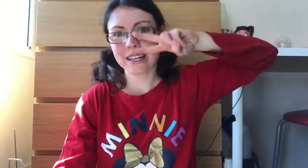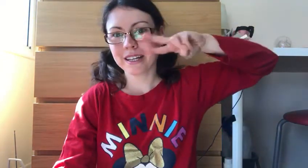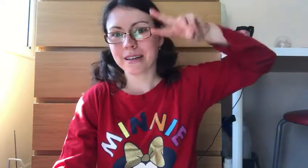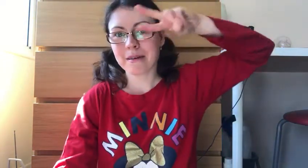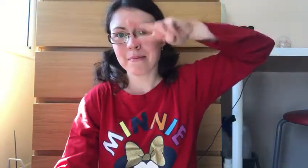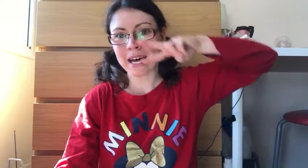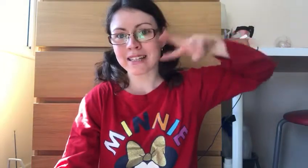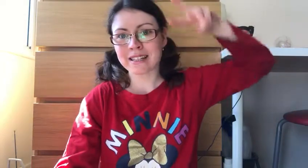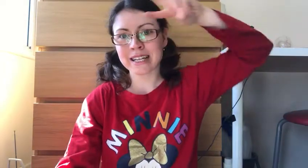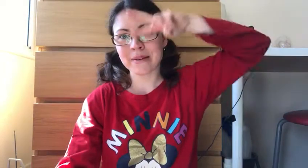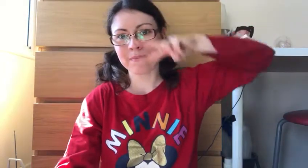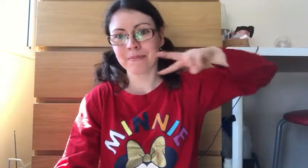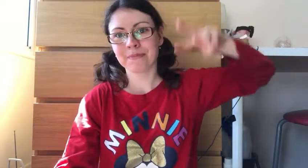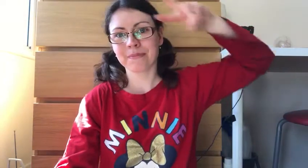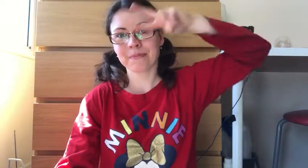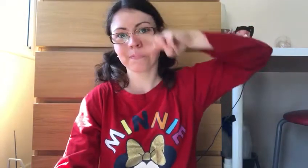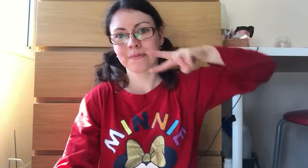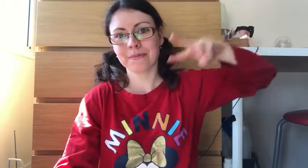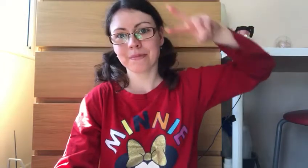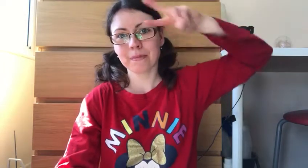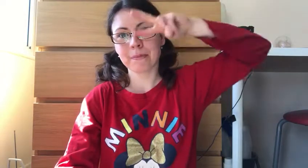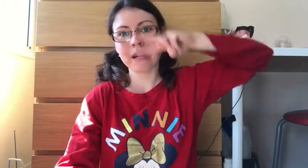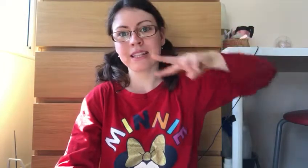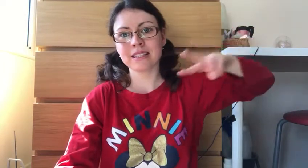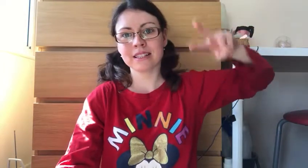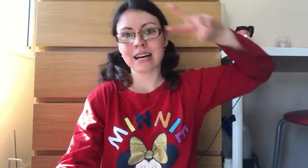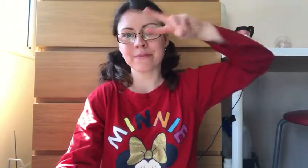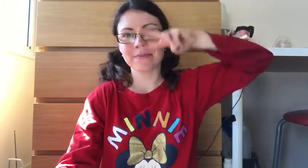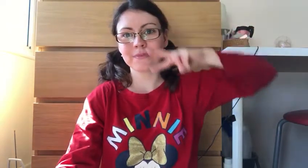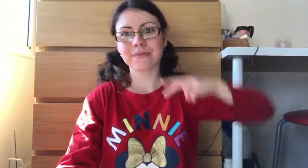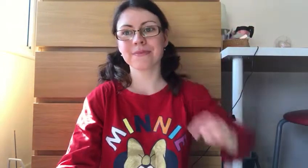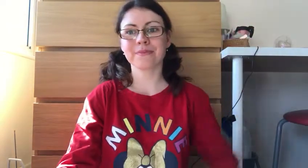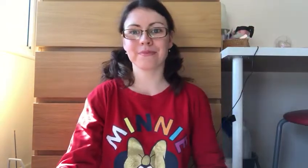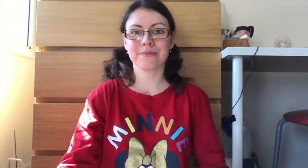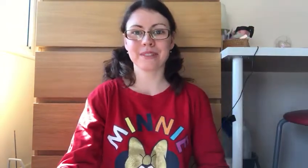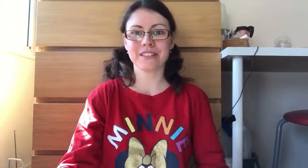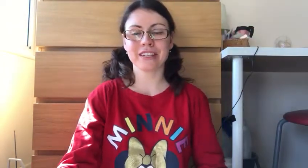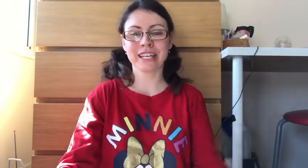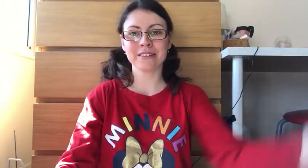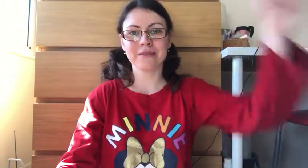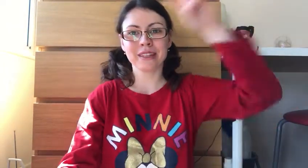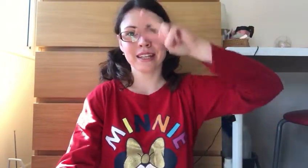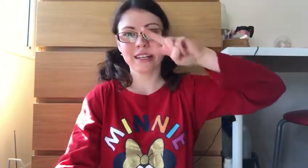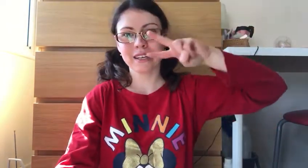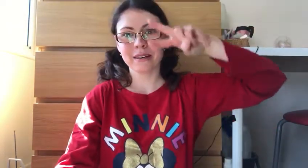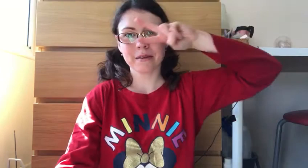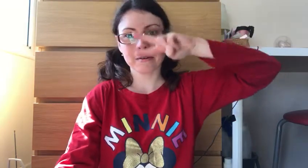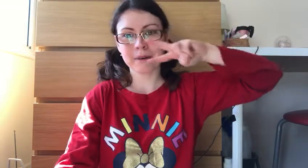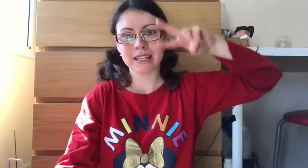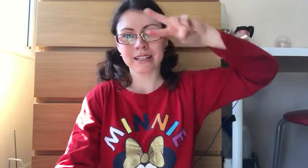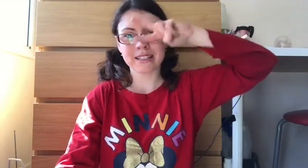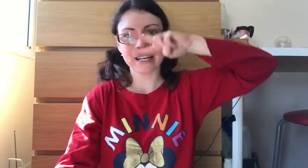Panda. Panda. Let's try again. Panda.